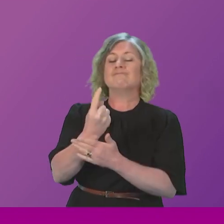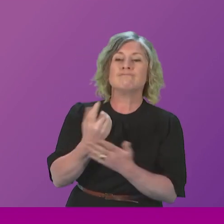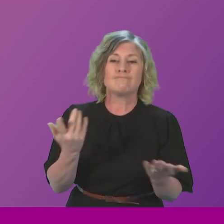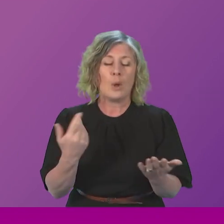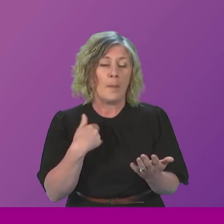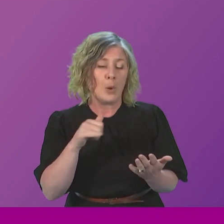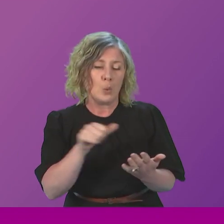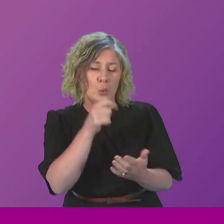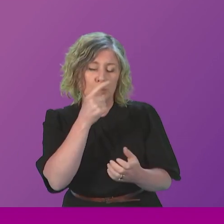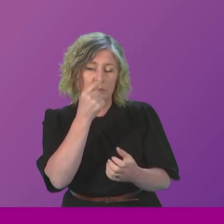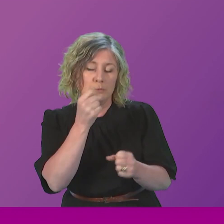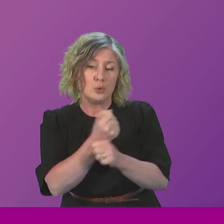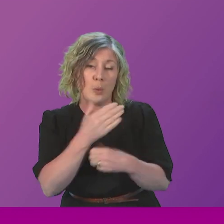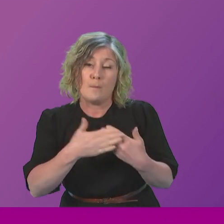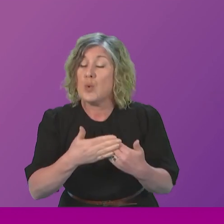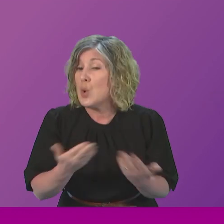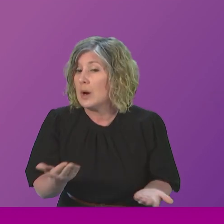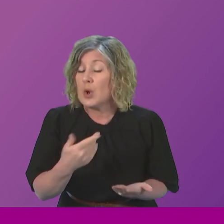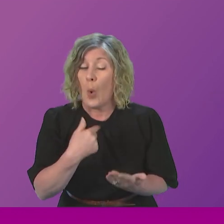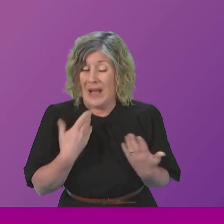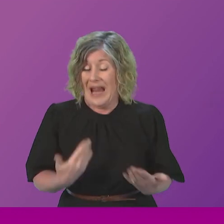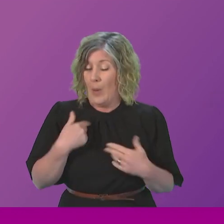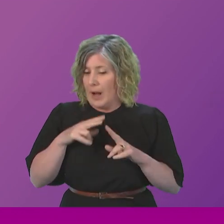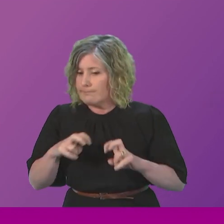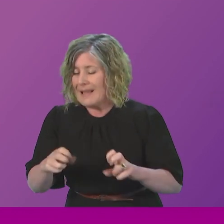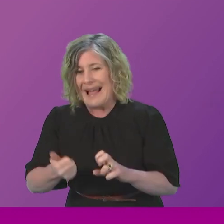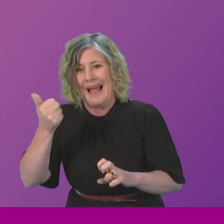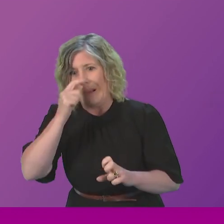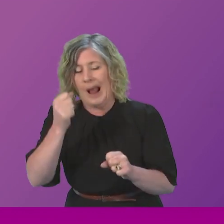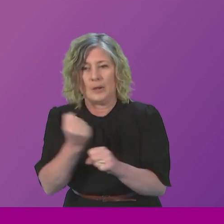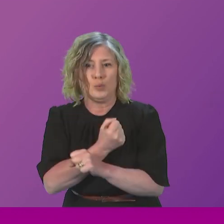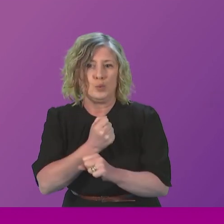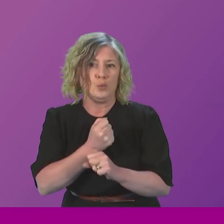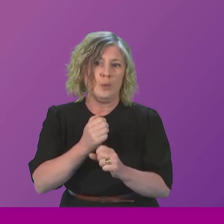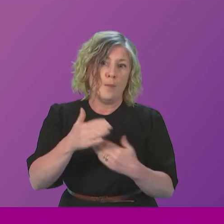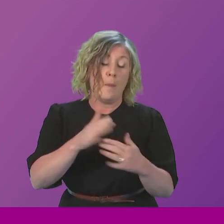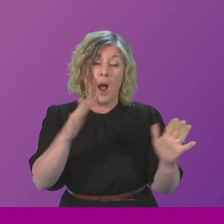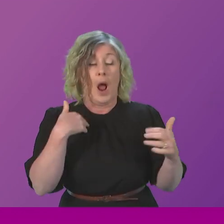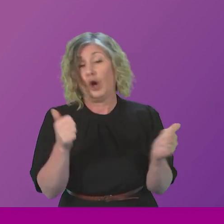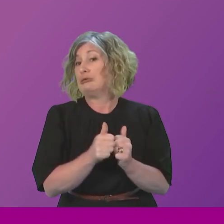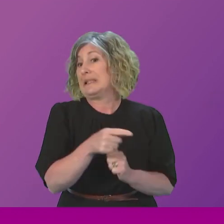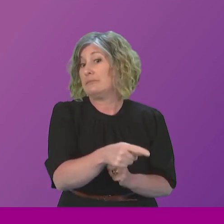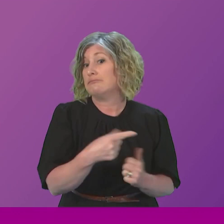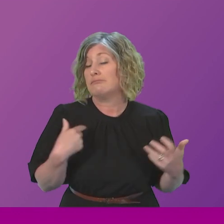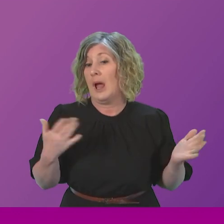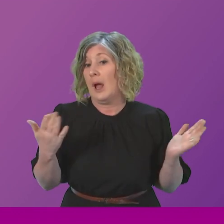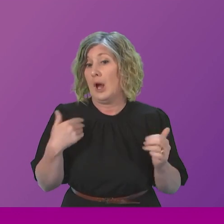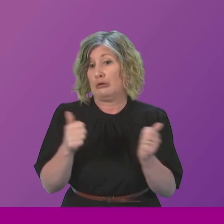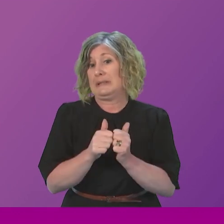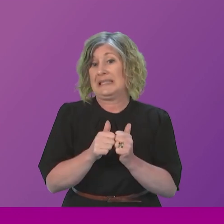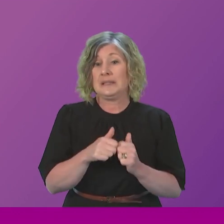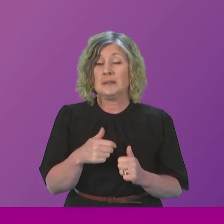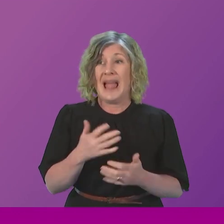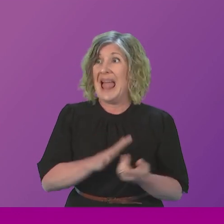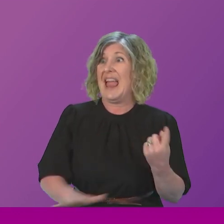further so we are exploring that quite actively. What I would say to Mark Ruskell is where I agree with him that everybody including of course